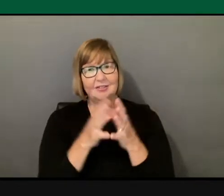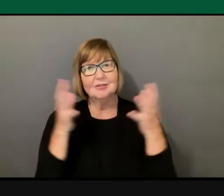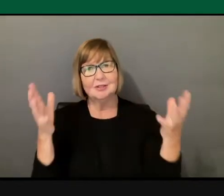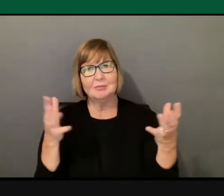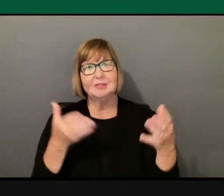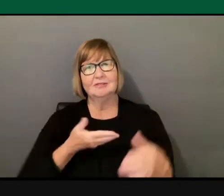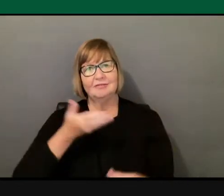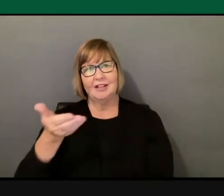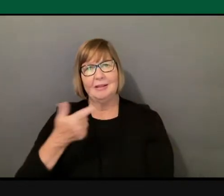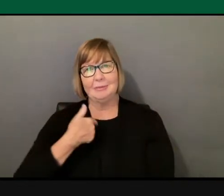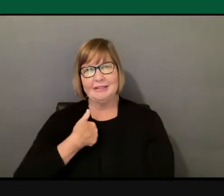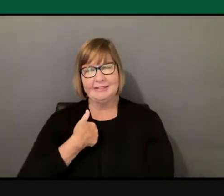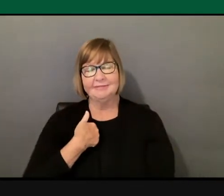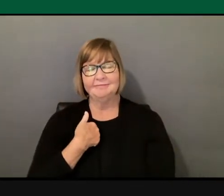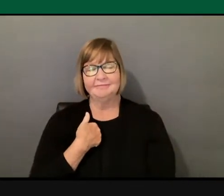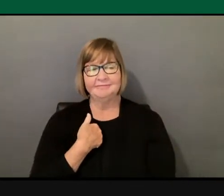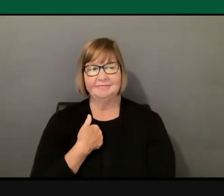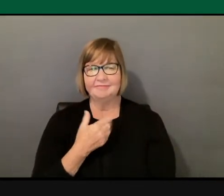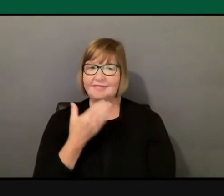Thank you, Mayor Steinberg.